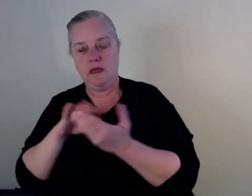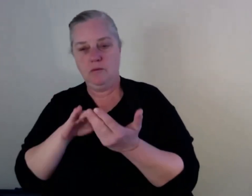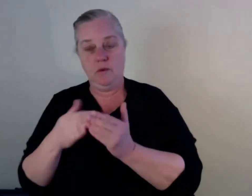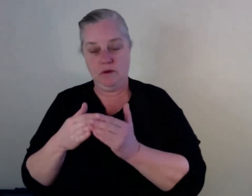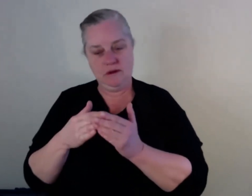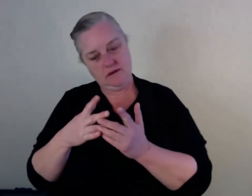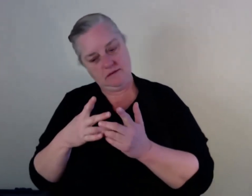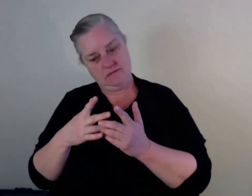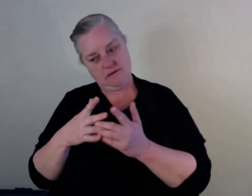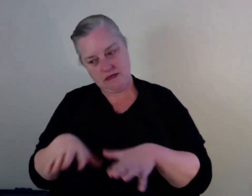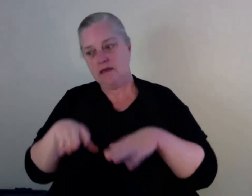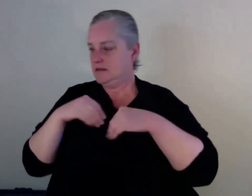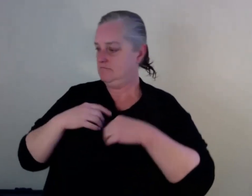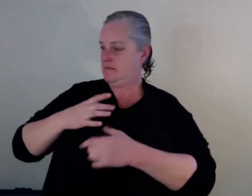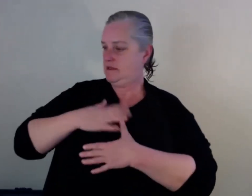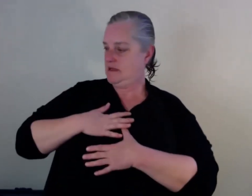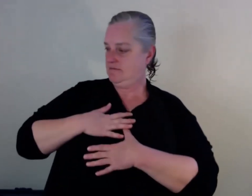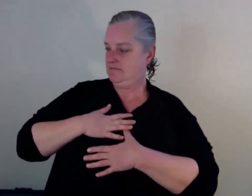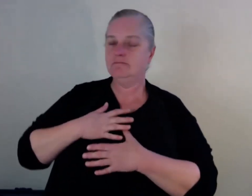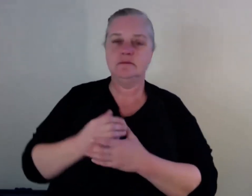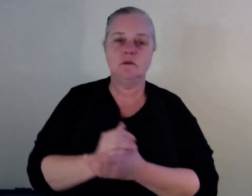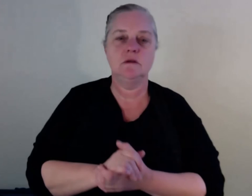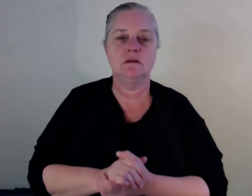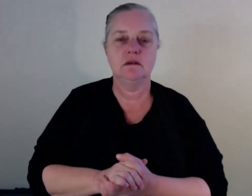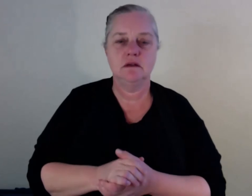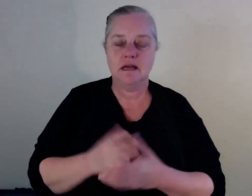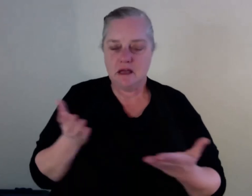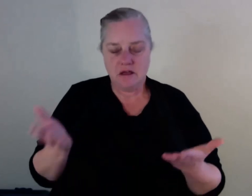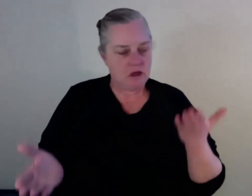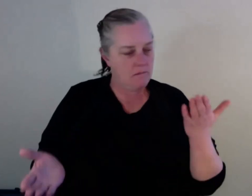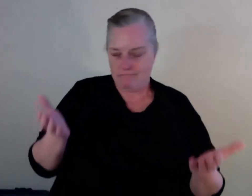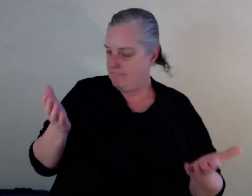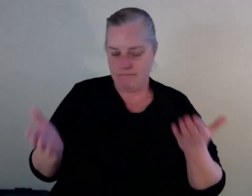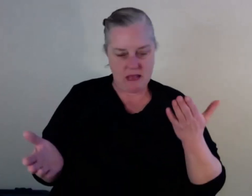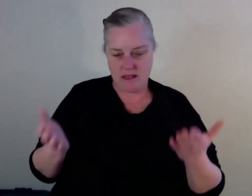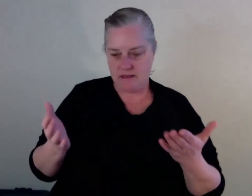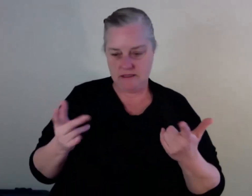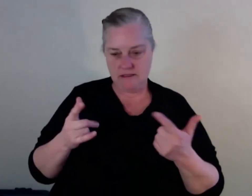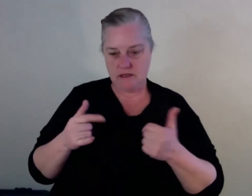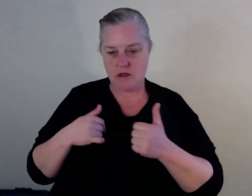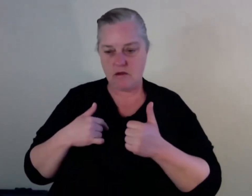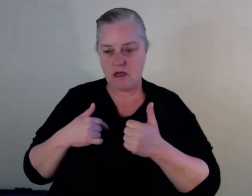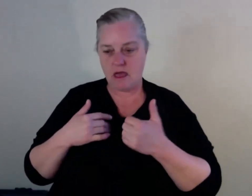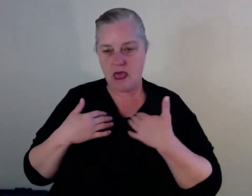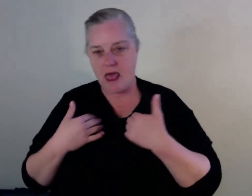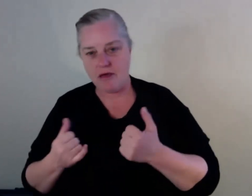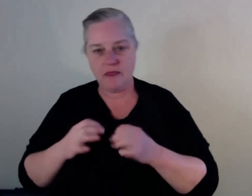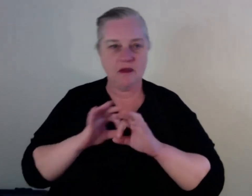does it become unhealthy for a person? And how do we have a dialogue and a conversation between us to, to reach out and offer someone support